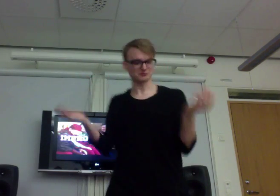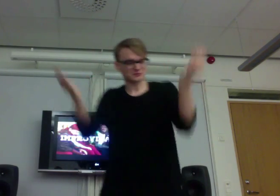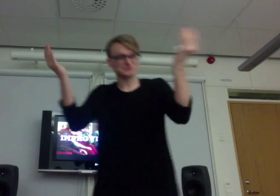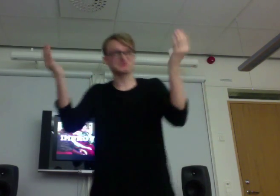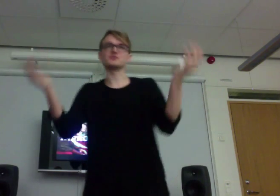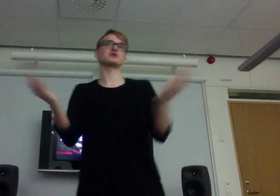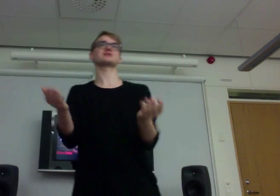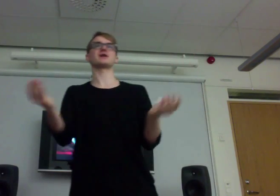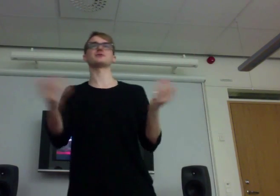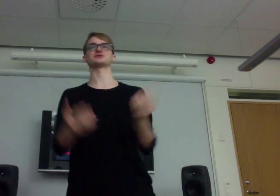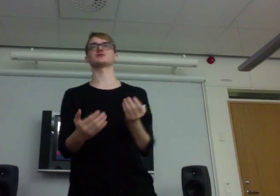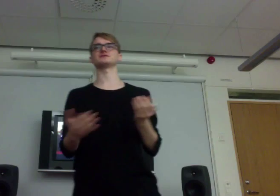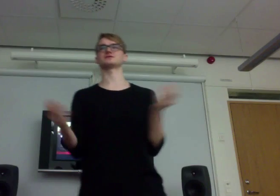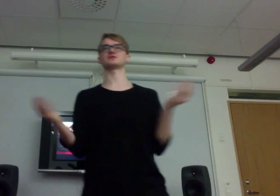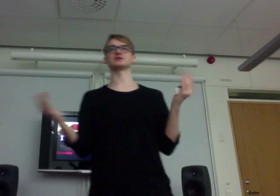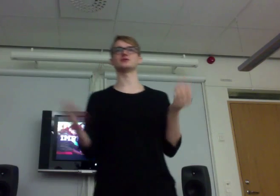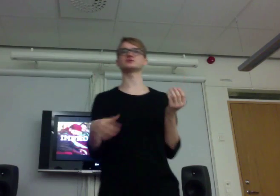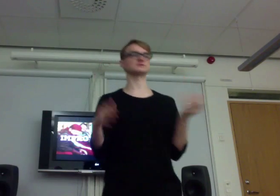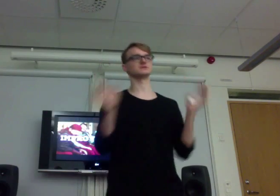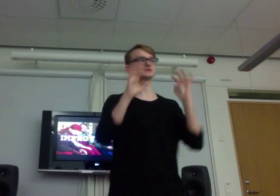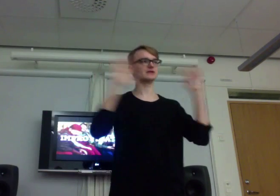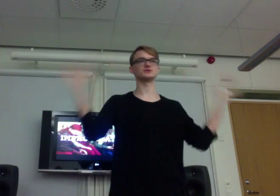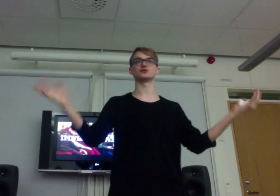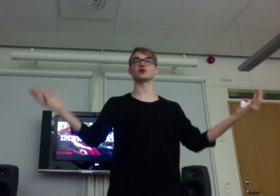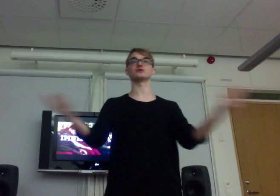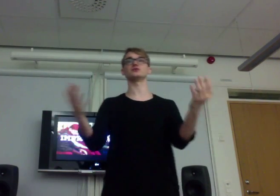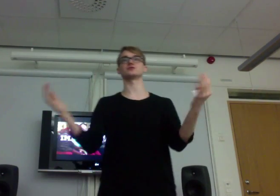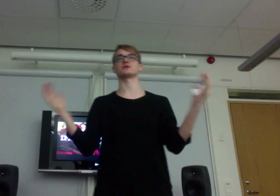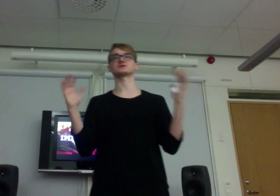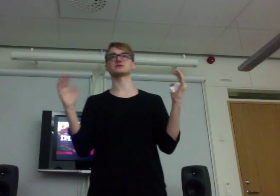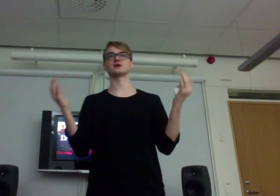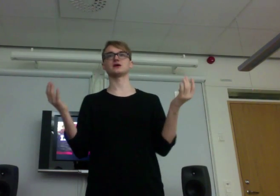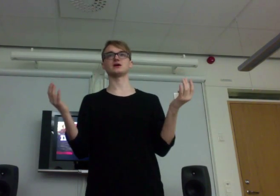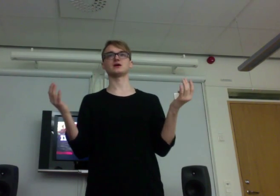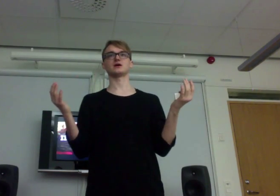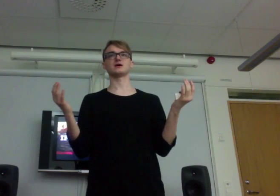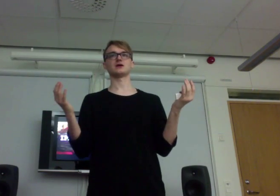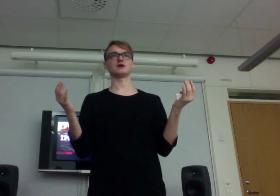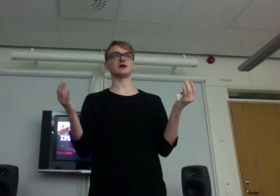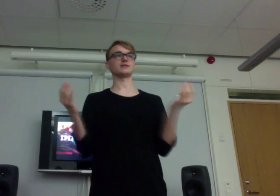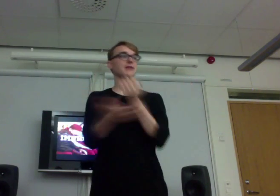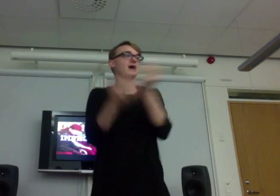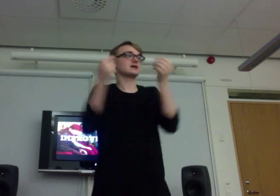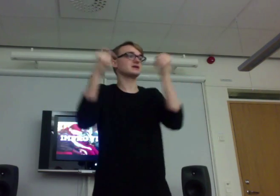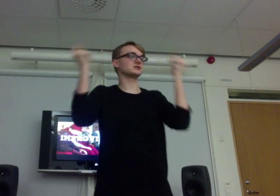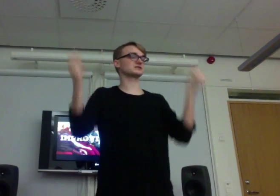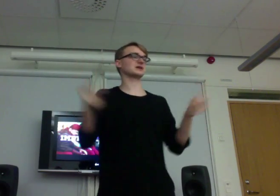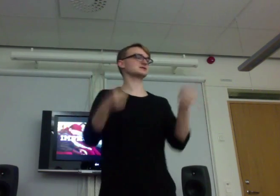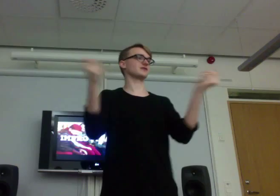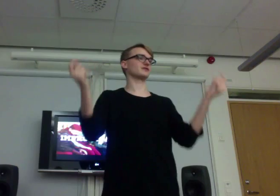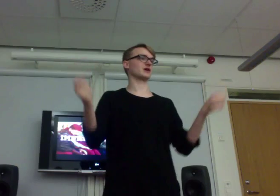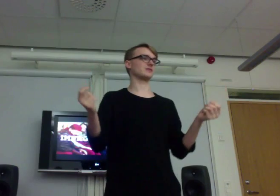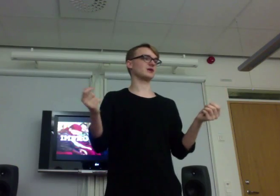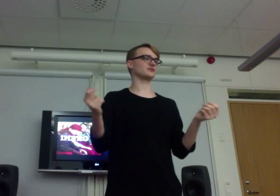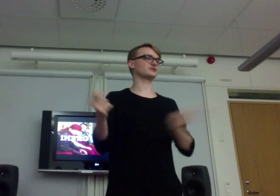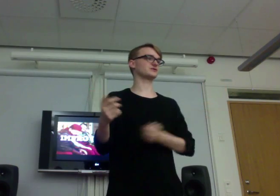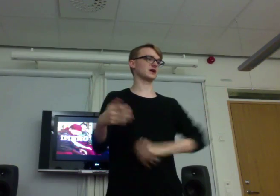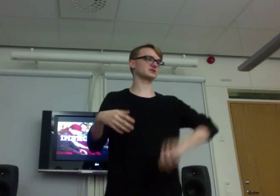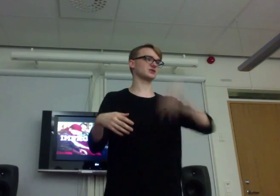Watch the Harry Potter movies and read the books. Then you know the universe. And then I can just say something about a certain